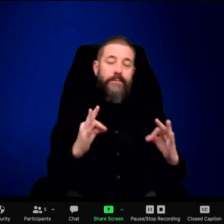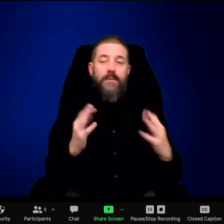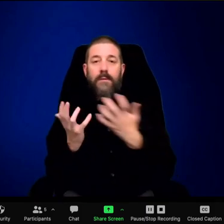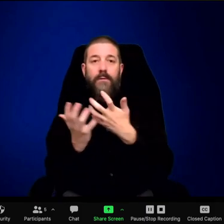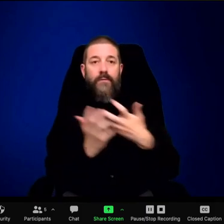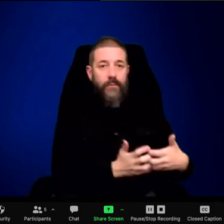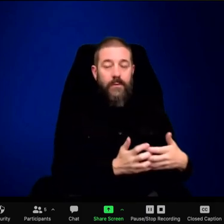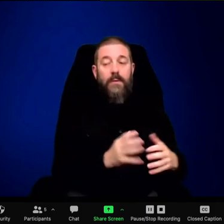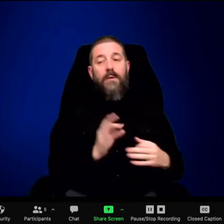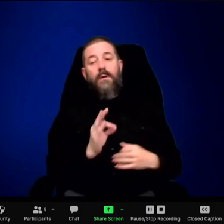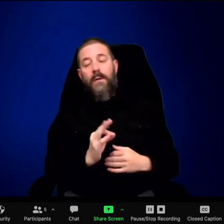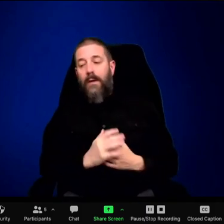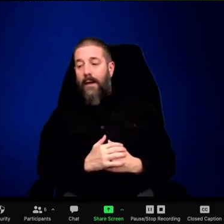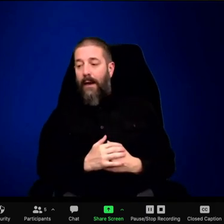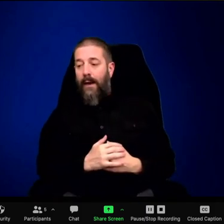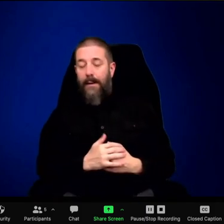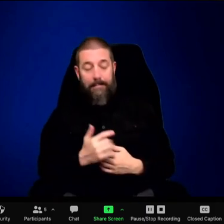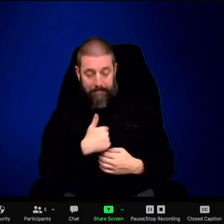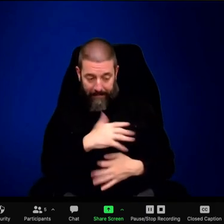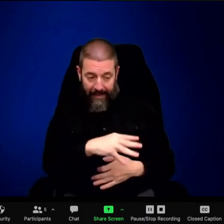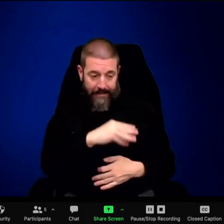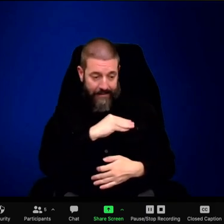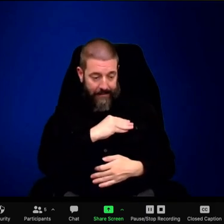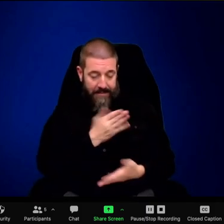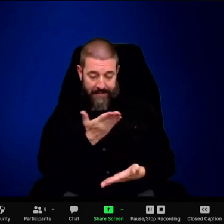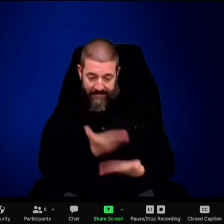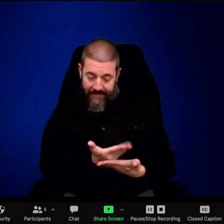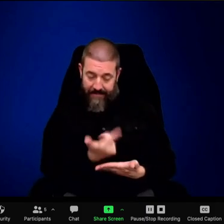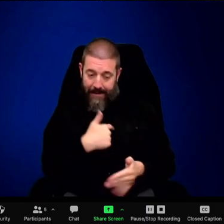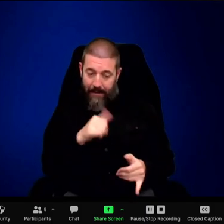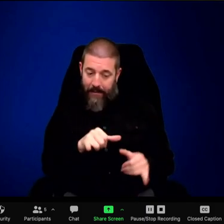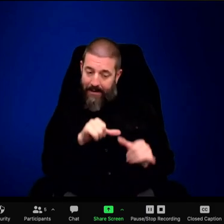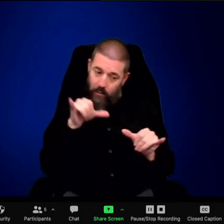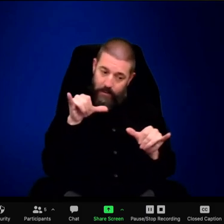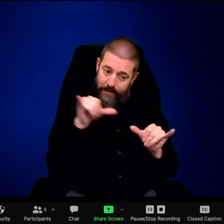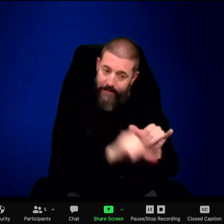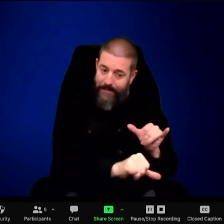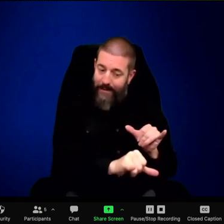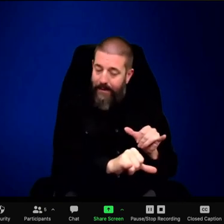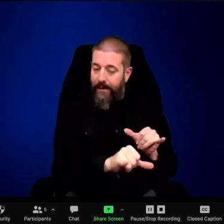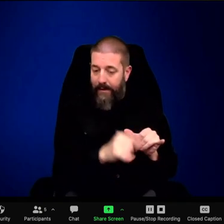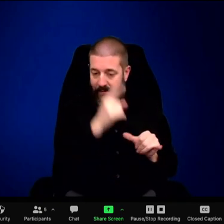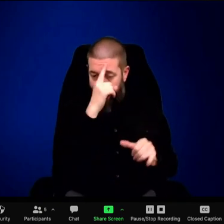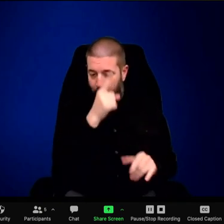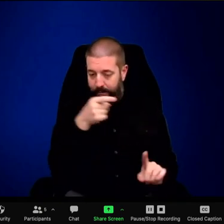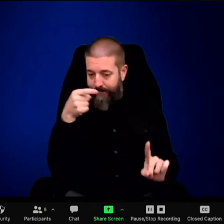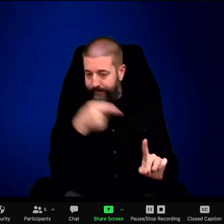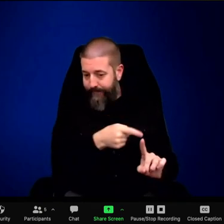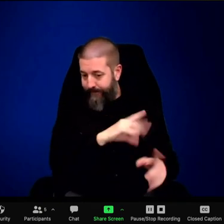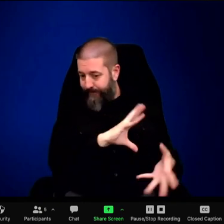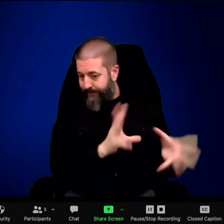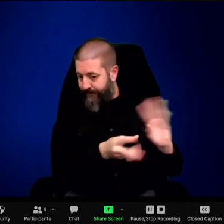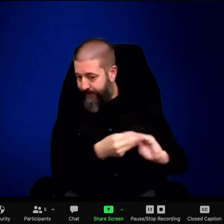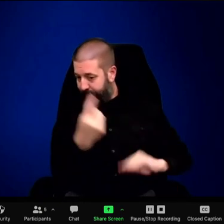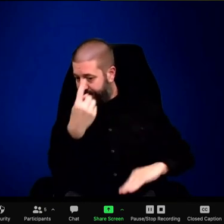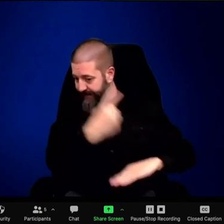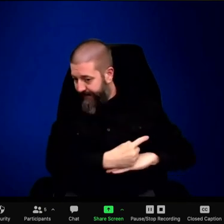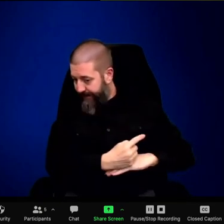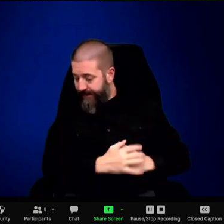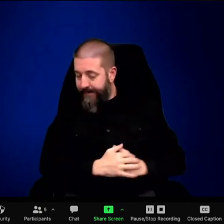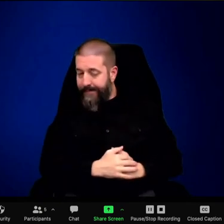father died of a heart attack when he was 52. So to make a long story short, I needed a